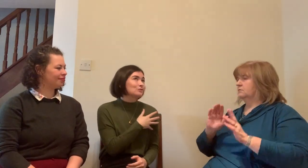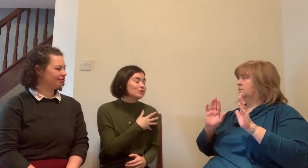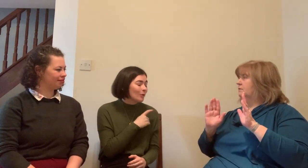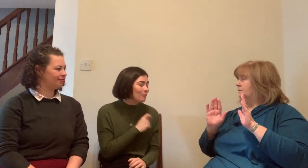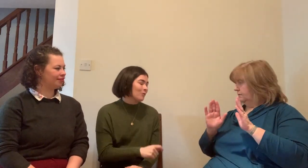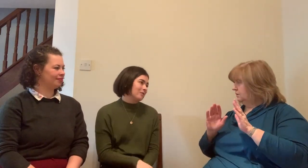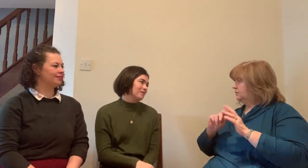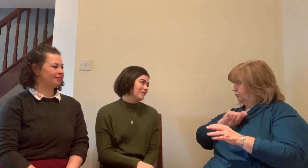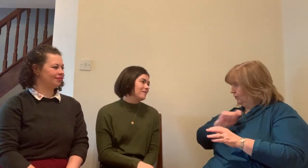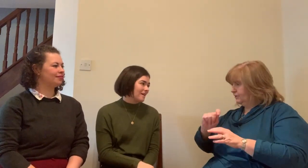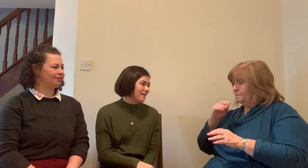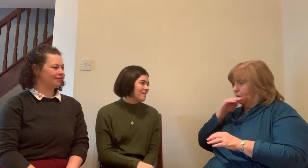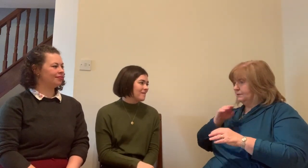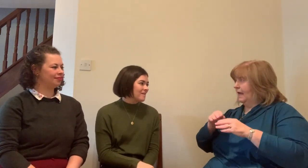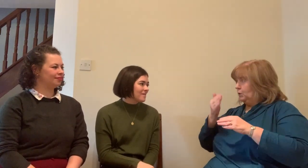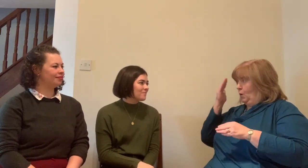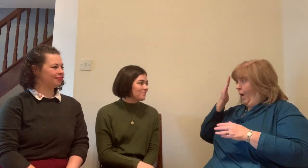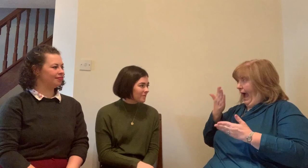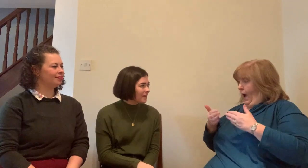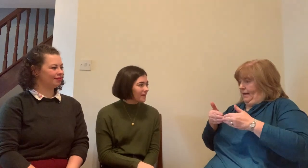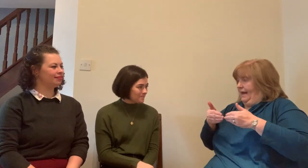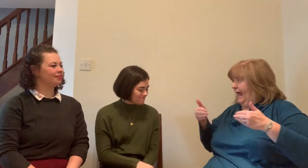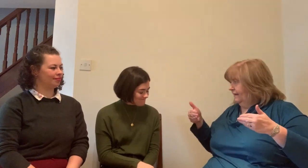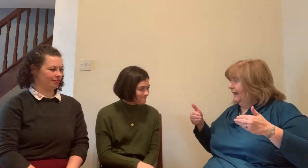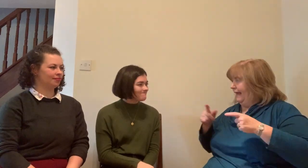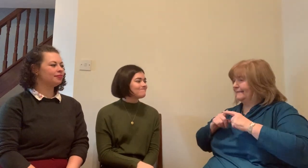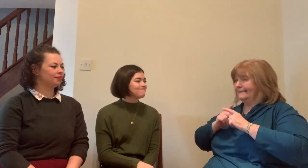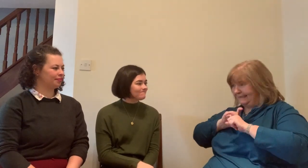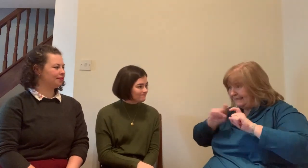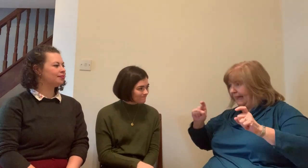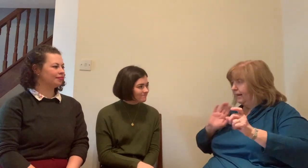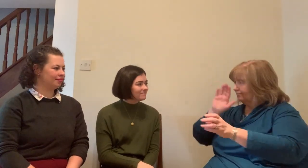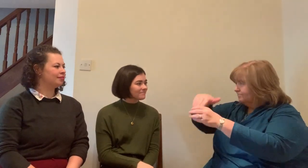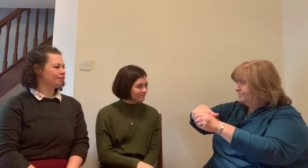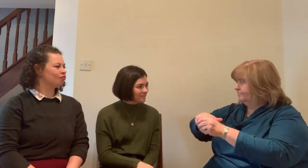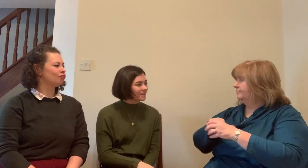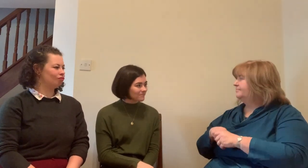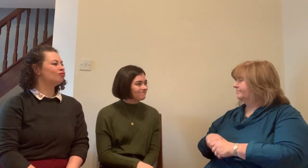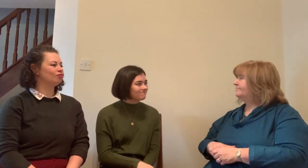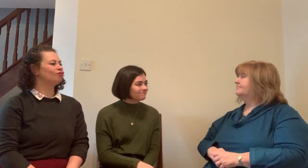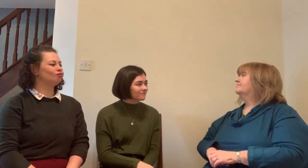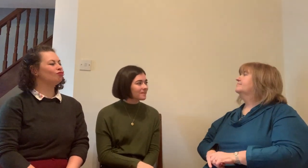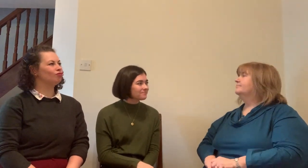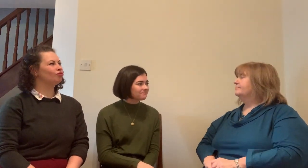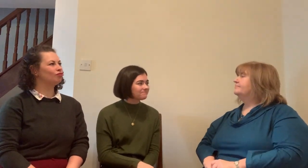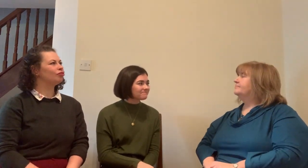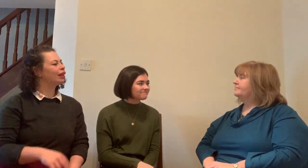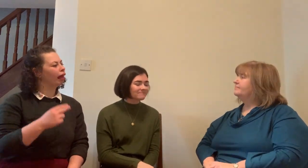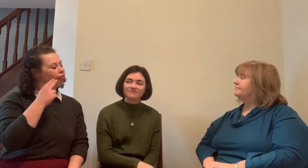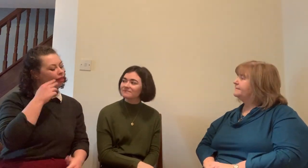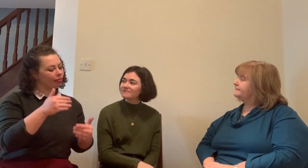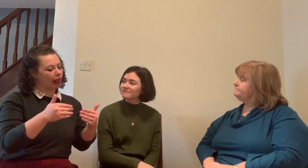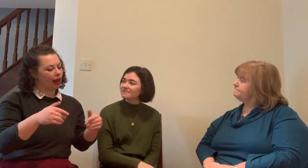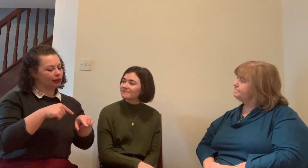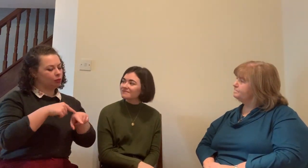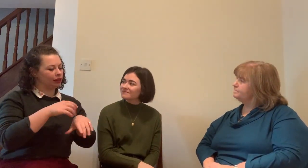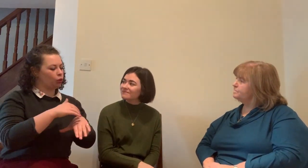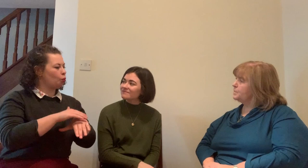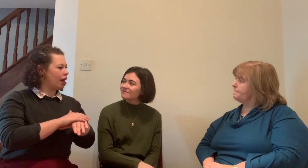we're all in school you know if you think about the example of a deaf school St Joseph's School and St Mary's School and you know all of the teachers